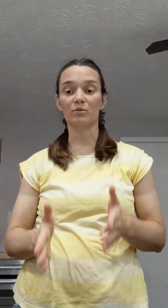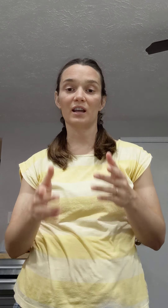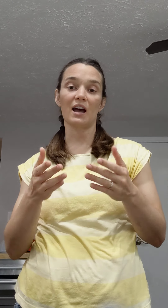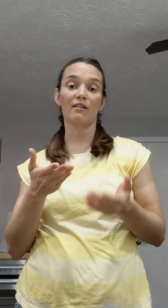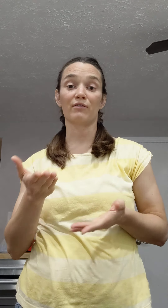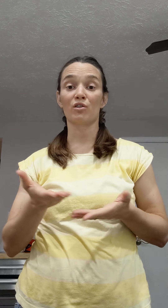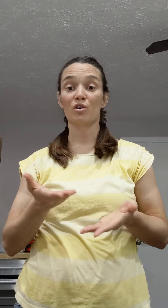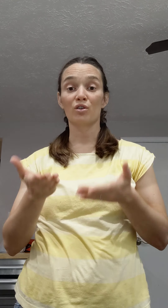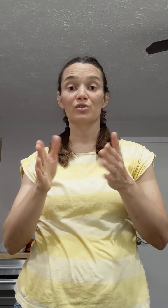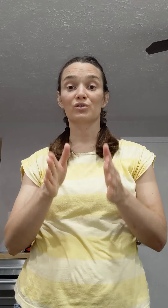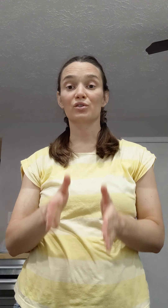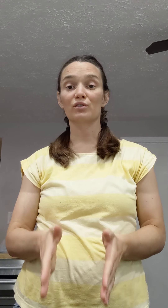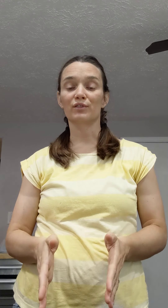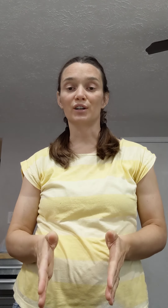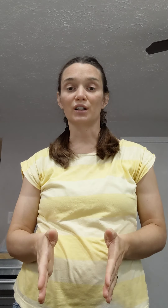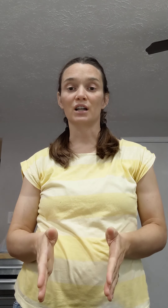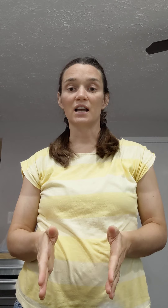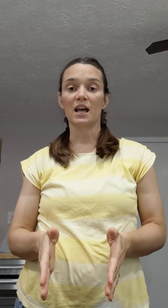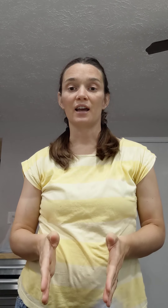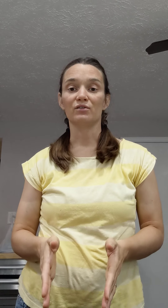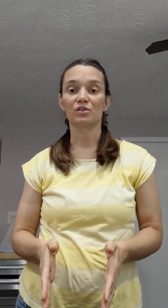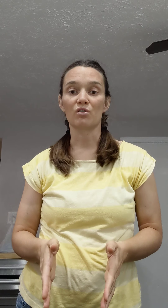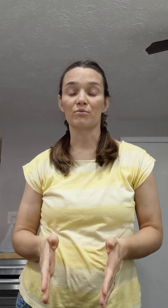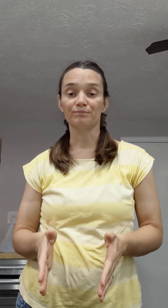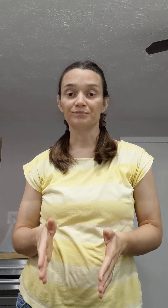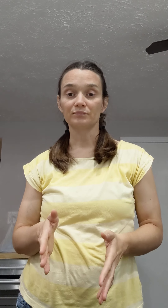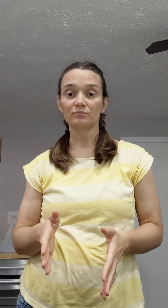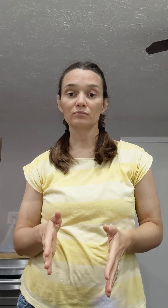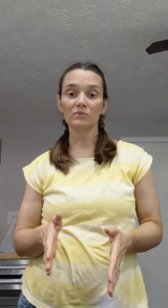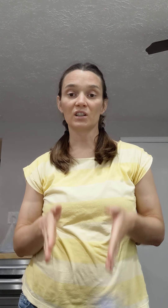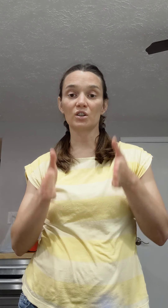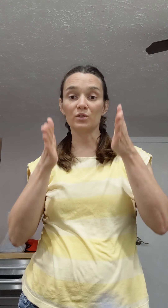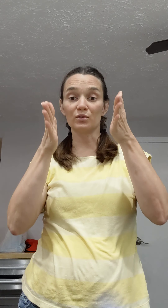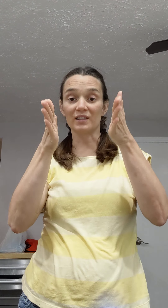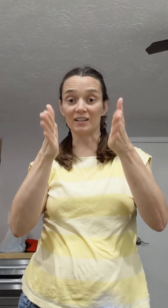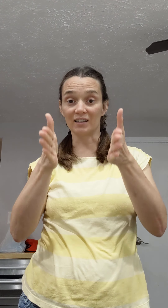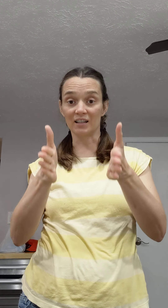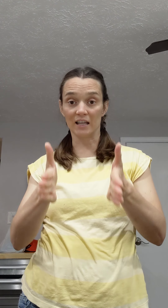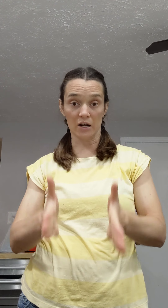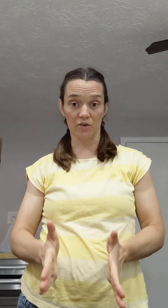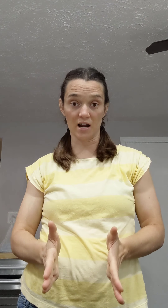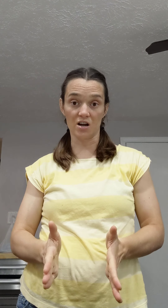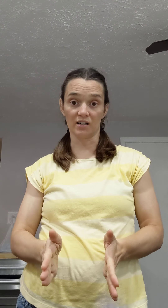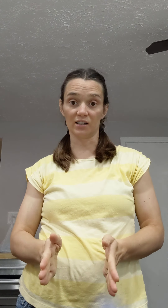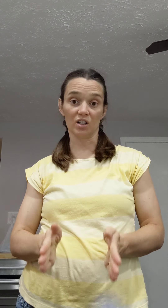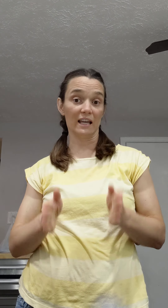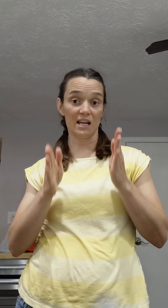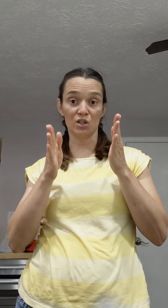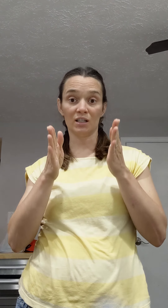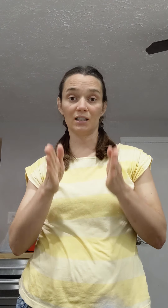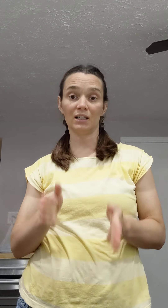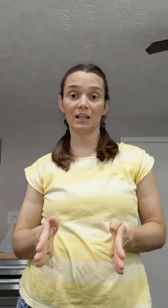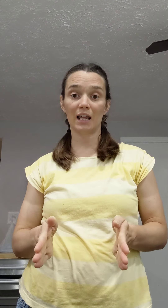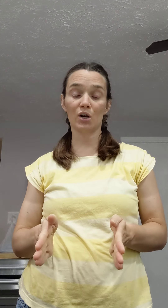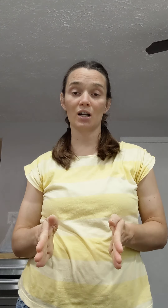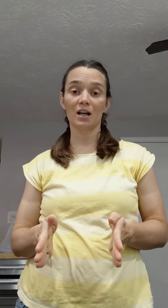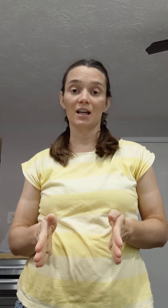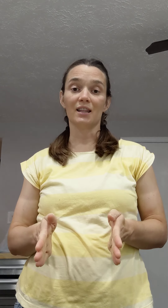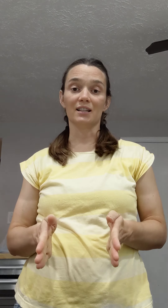we have server and so you use this indicator right here. It's called the agent indicator that